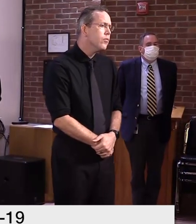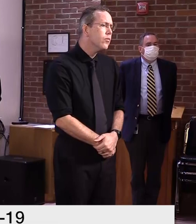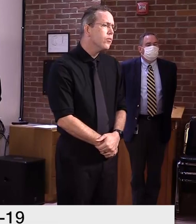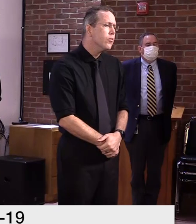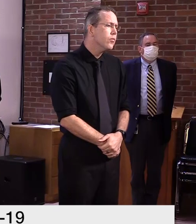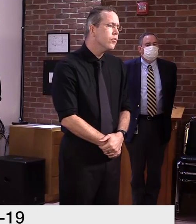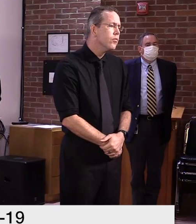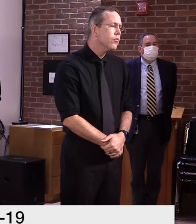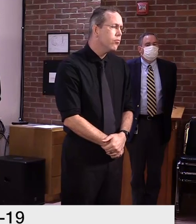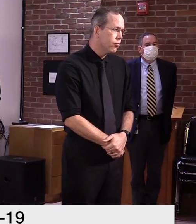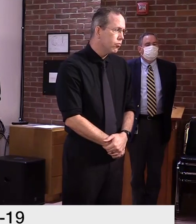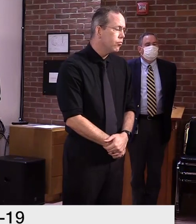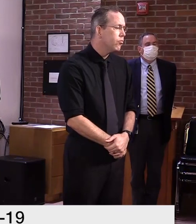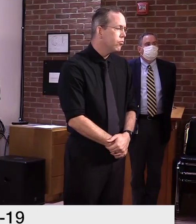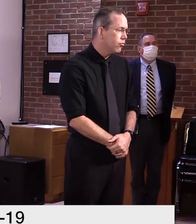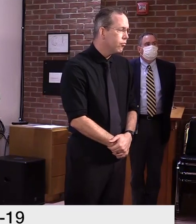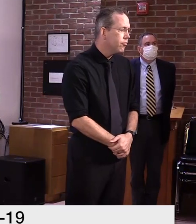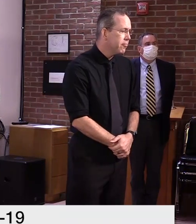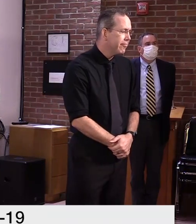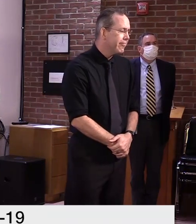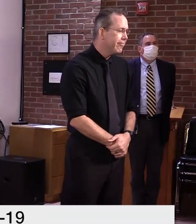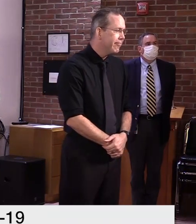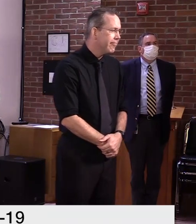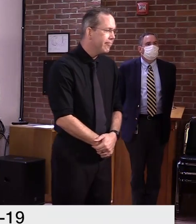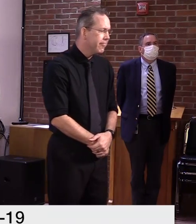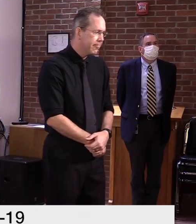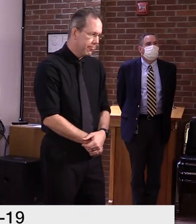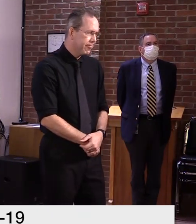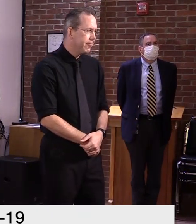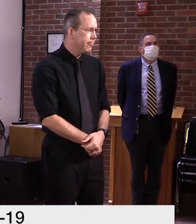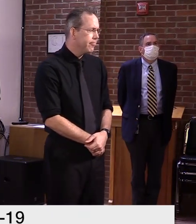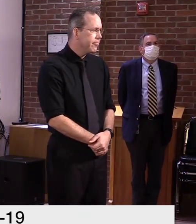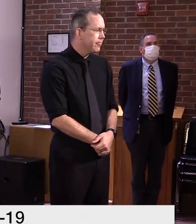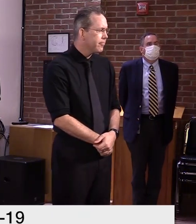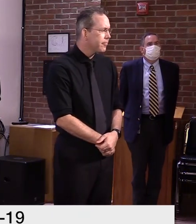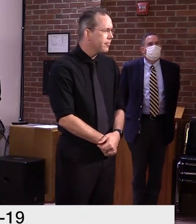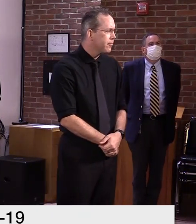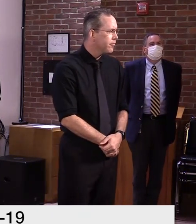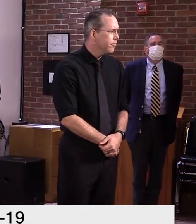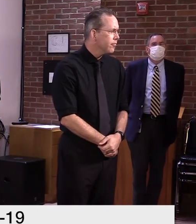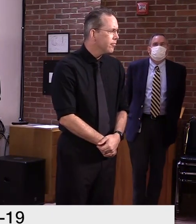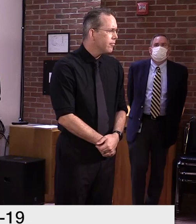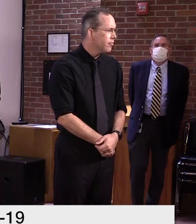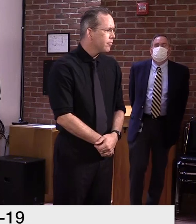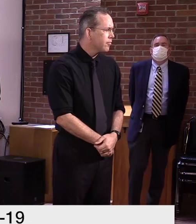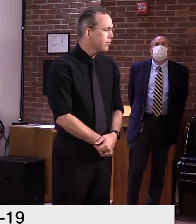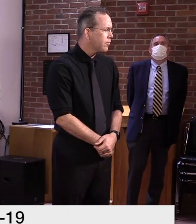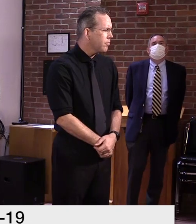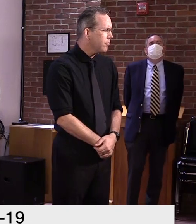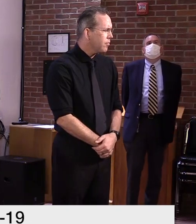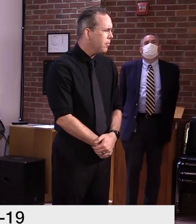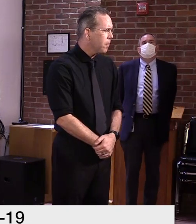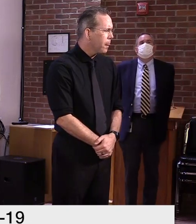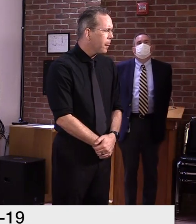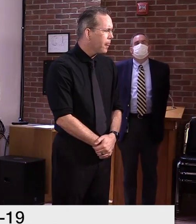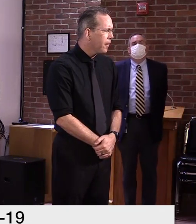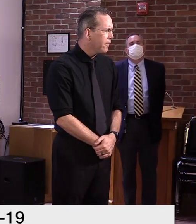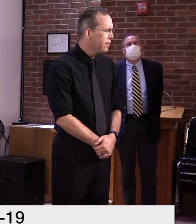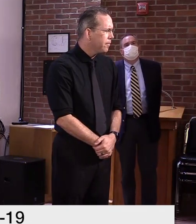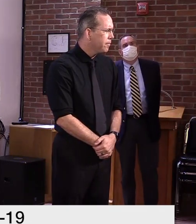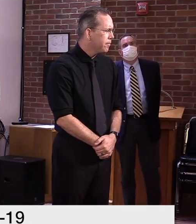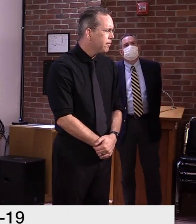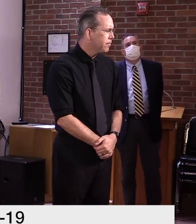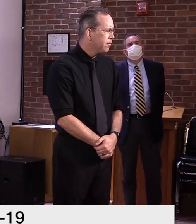Hello, Governor. I've had a number of calls from readers who are concerned